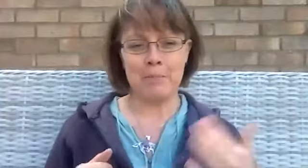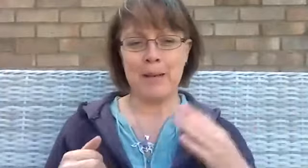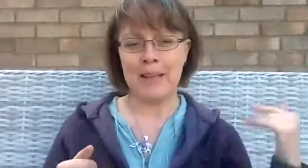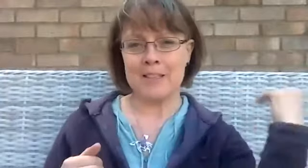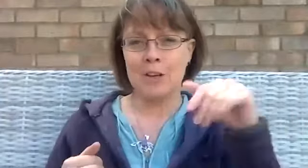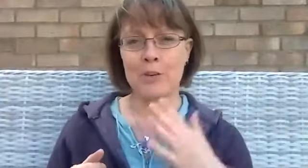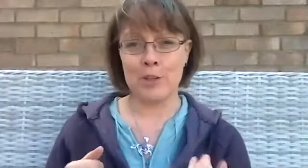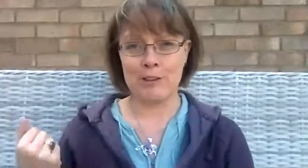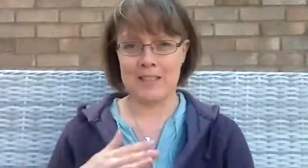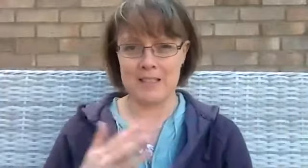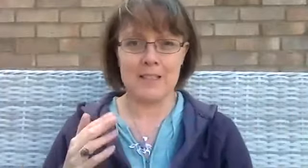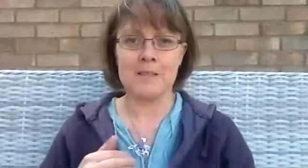please honor your existence